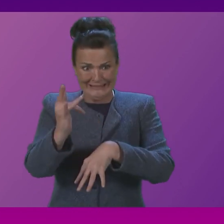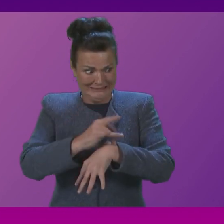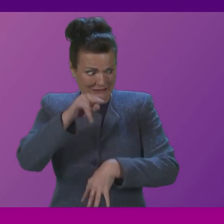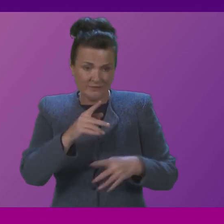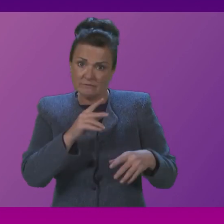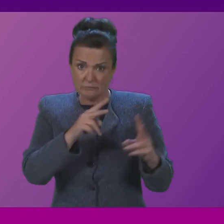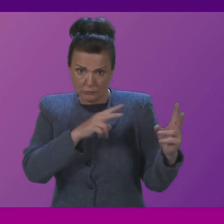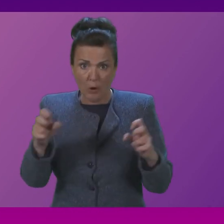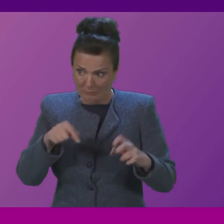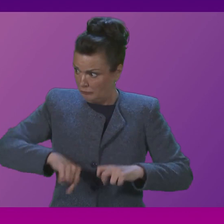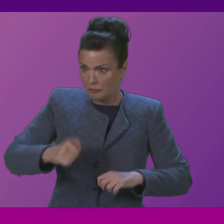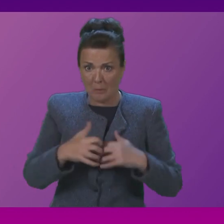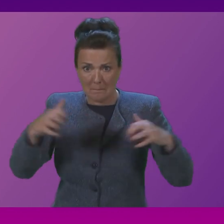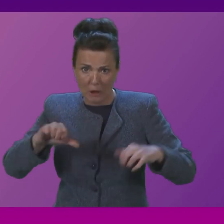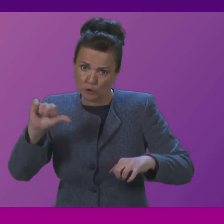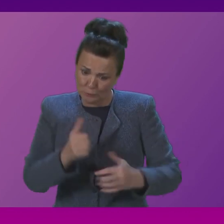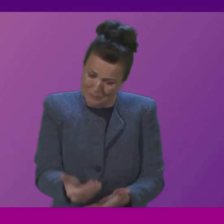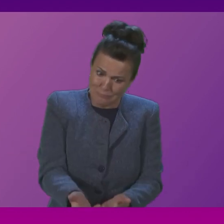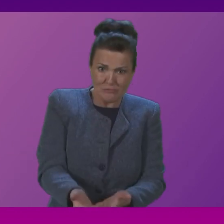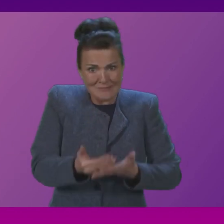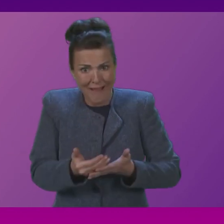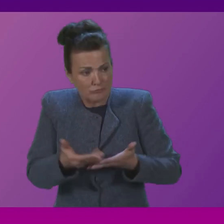should seek to protect and enhance its